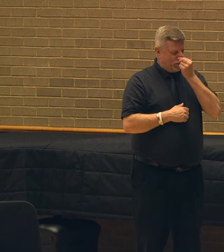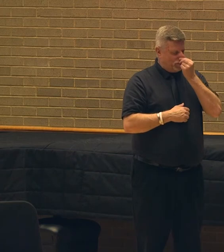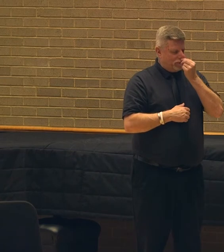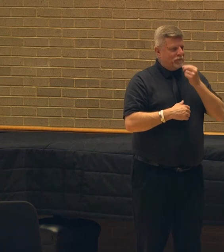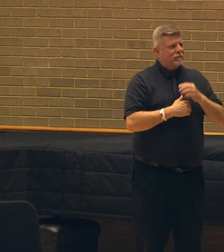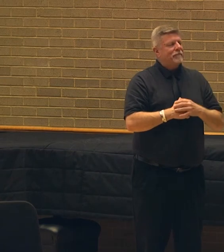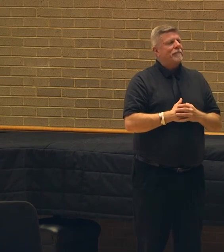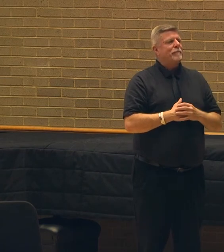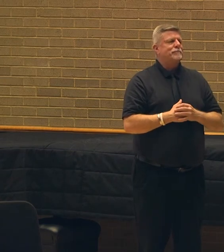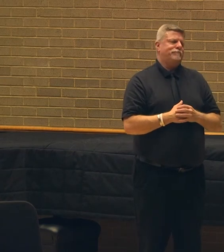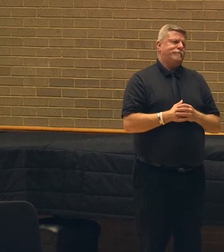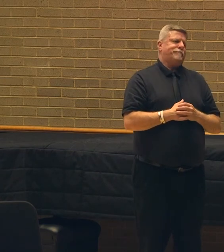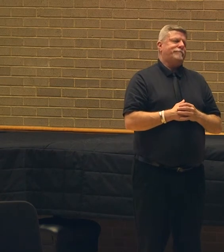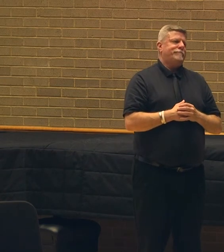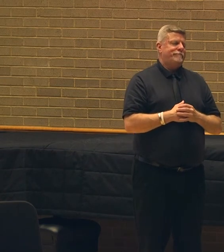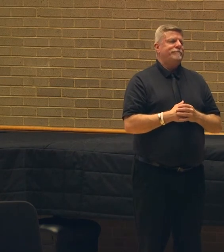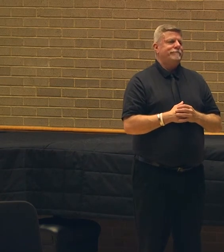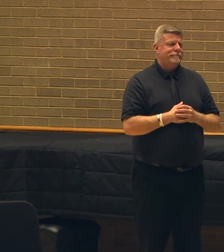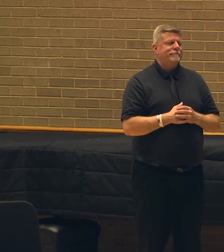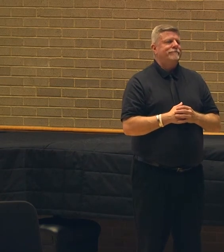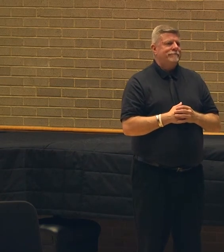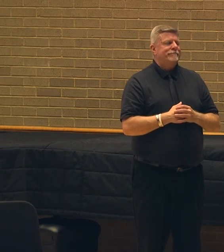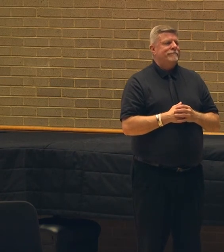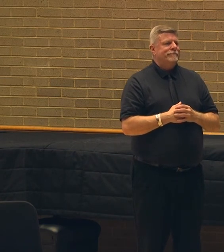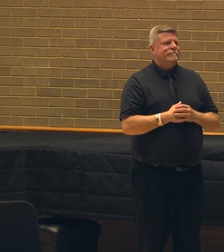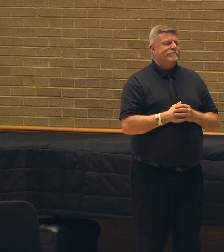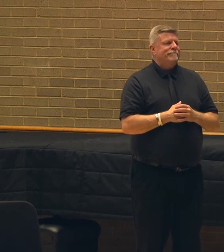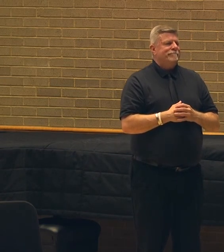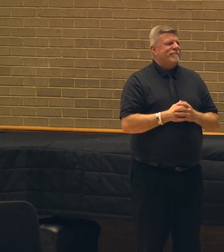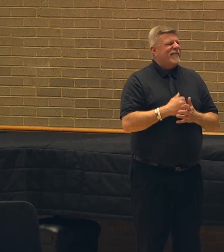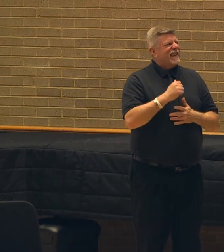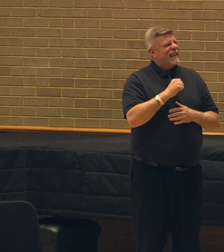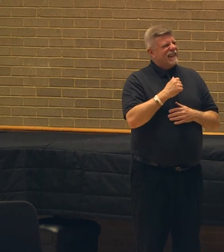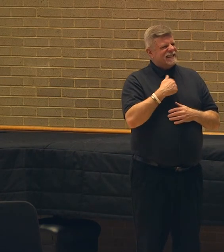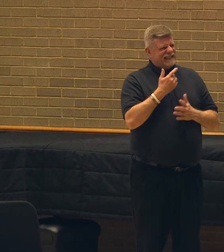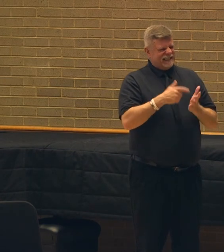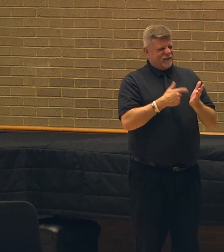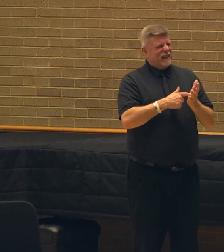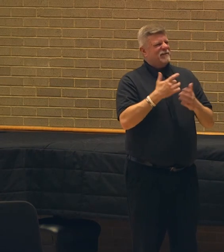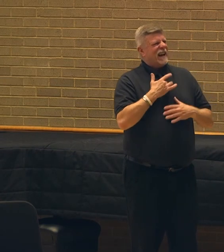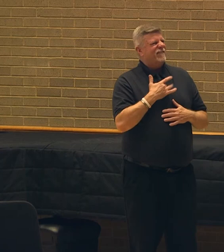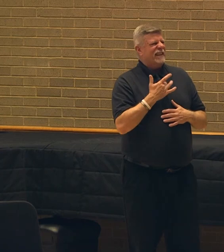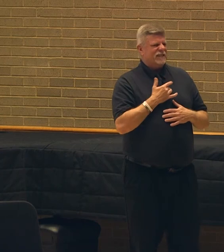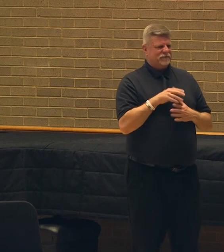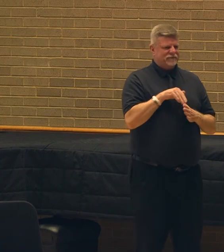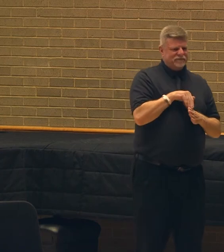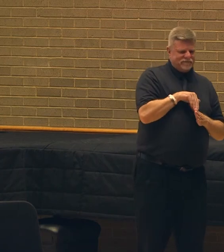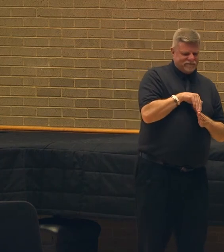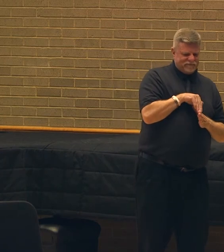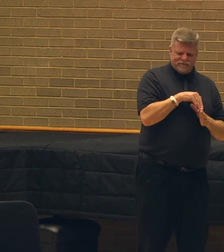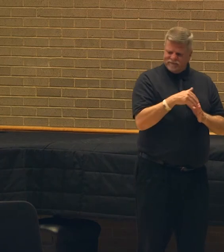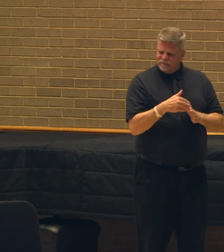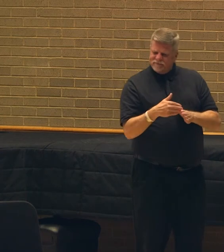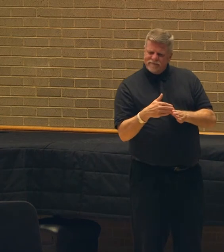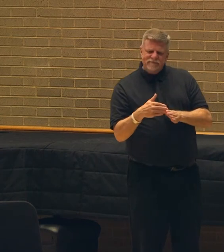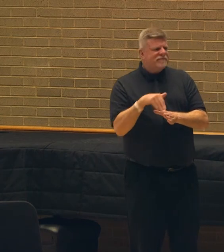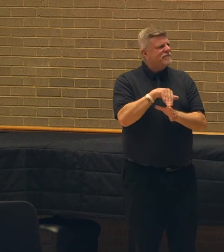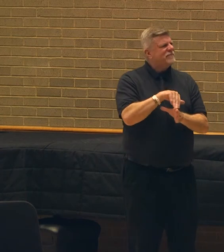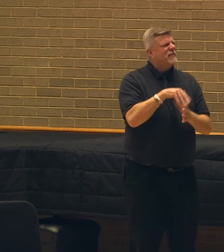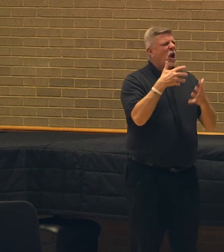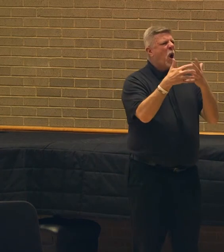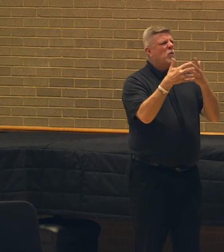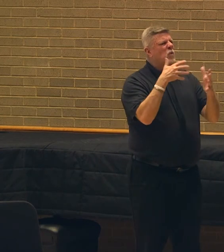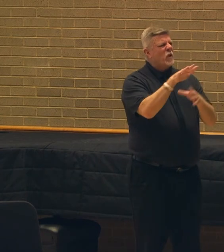Like many of you, I find myself in between spaces a lot of the time, in gray areas, in liminal